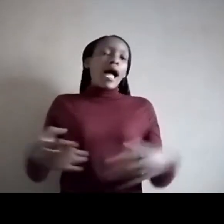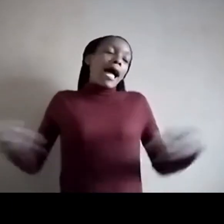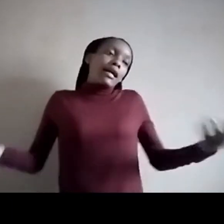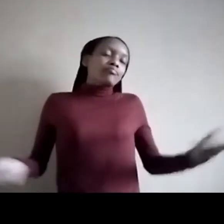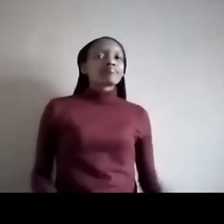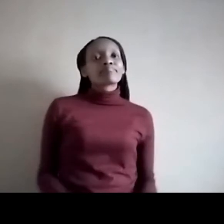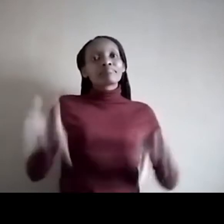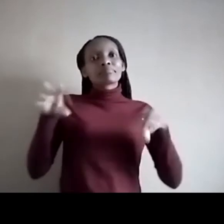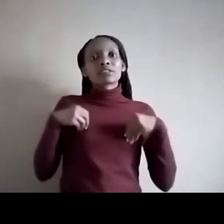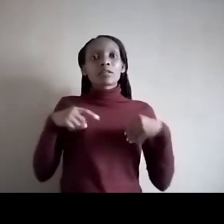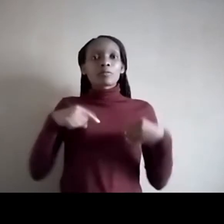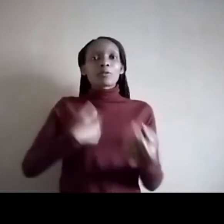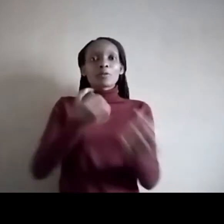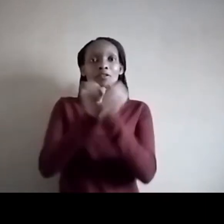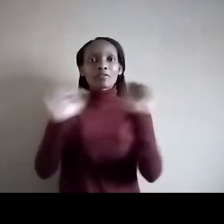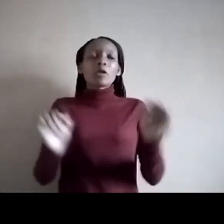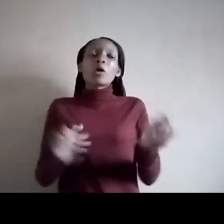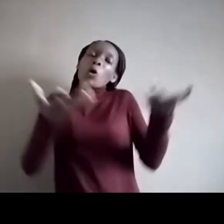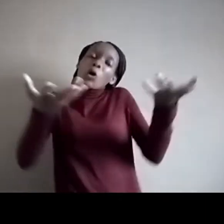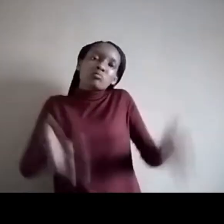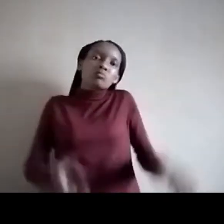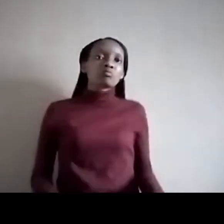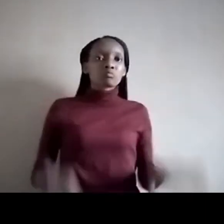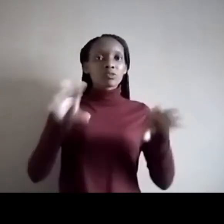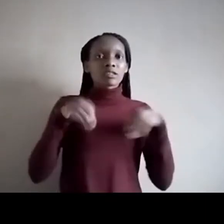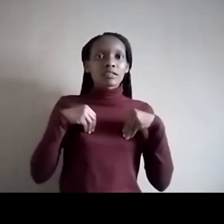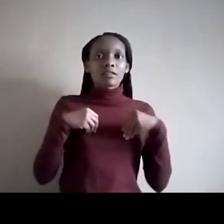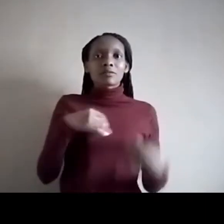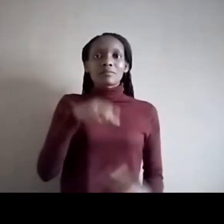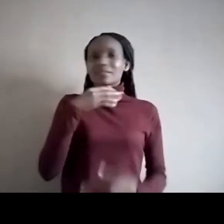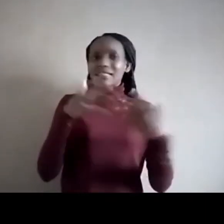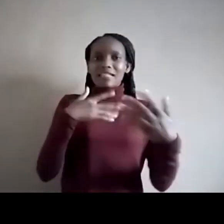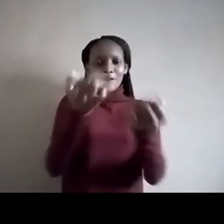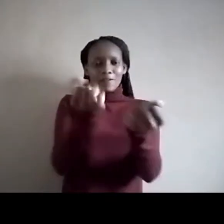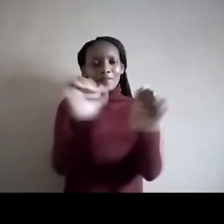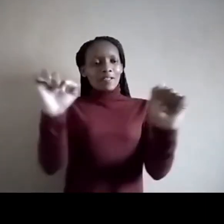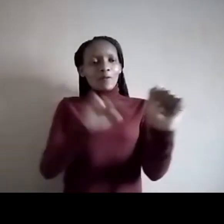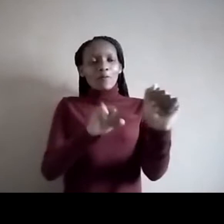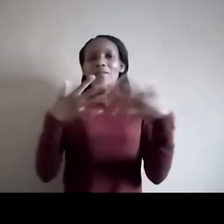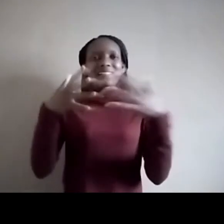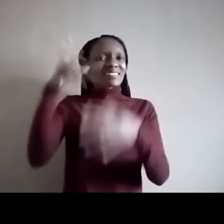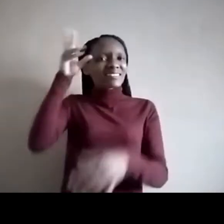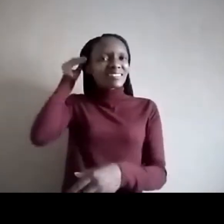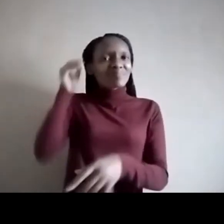What else? Freedom comes just like any other experience with its own challenges.